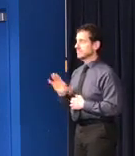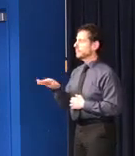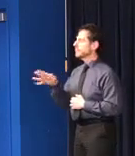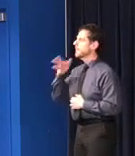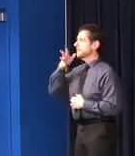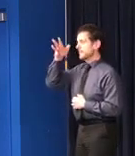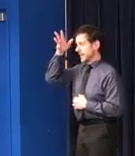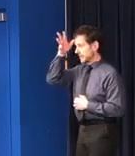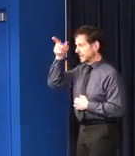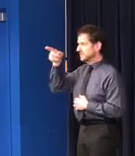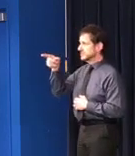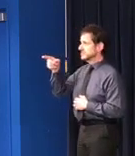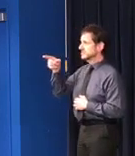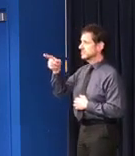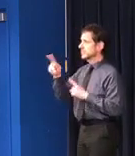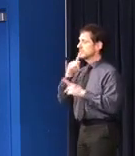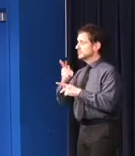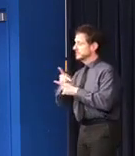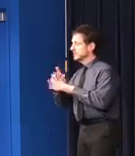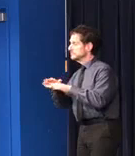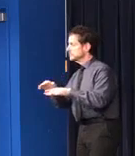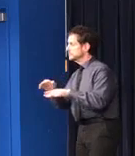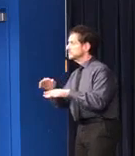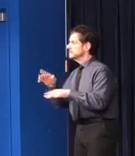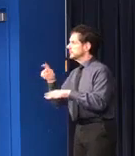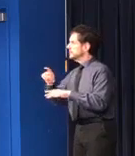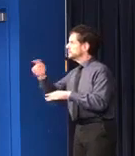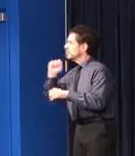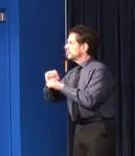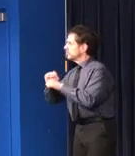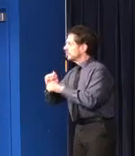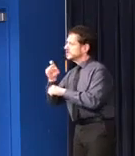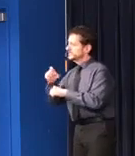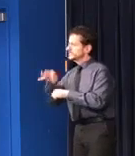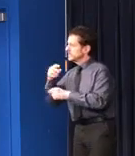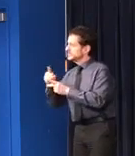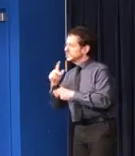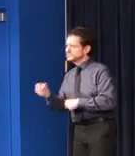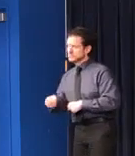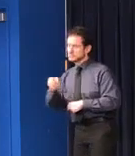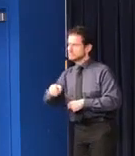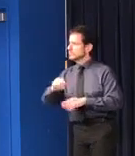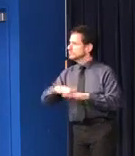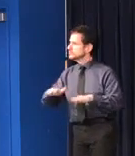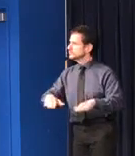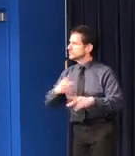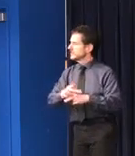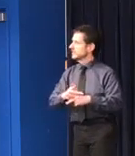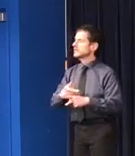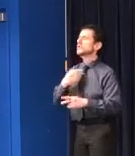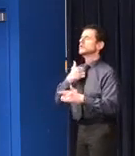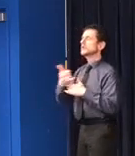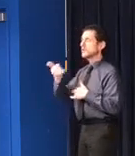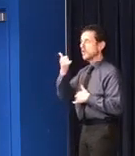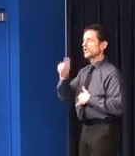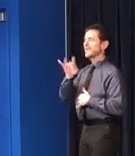looking to find childcare should call our toll-free statewide number, 888